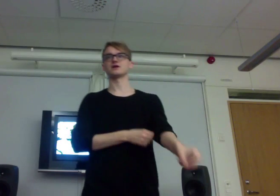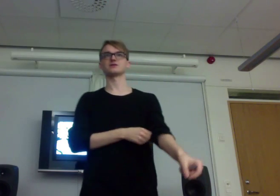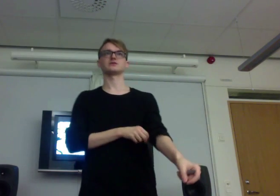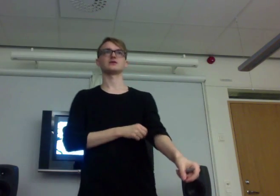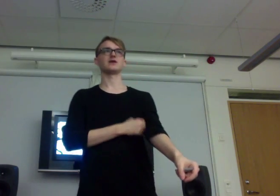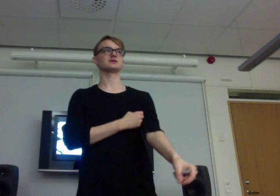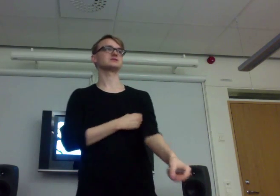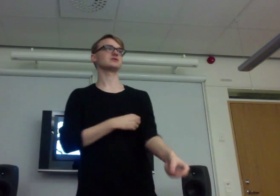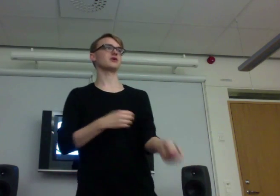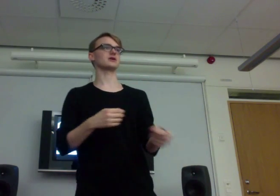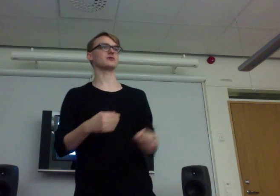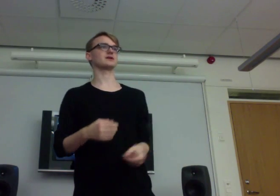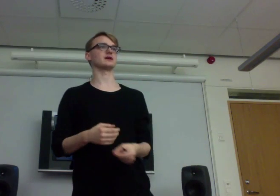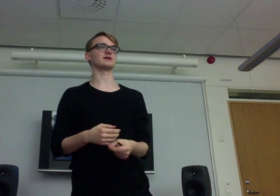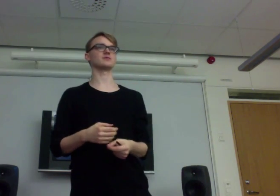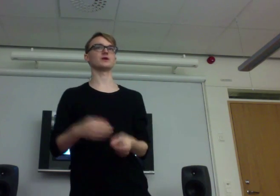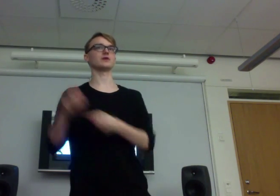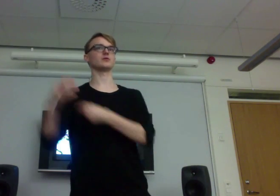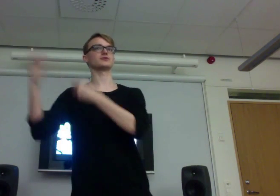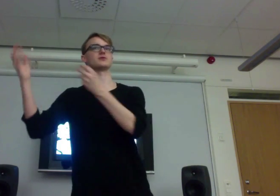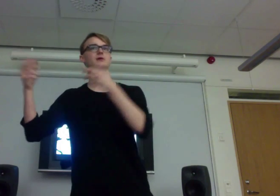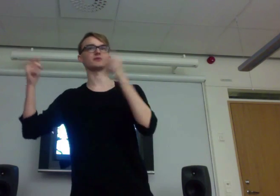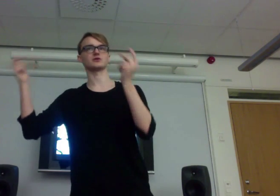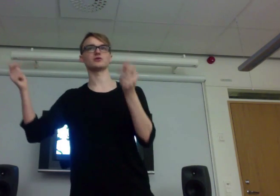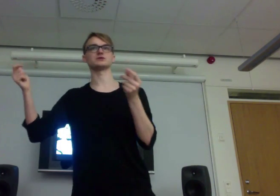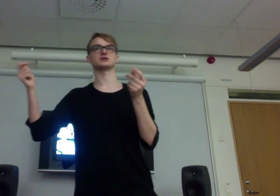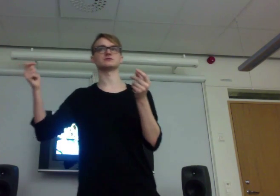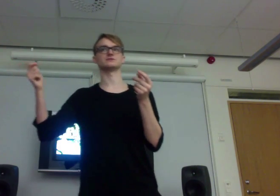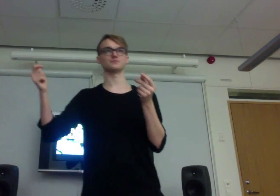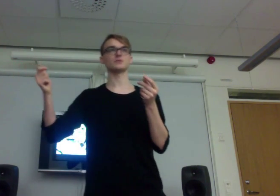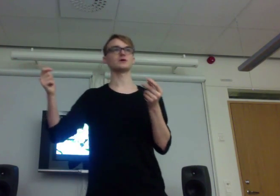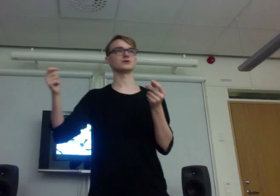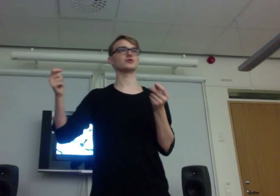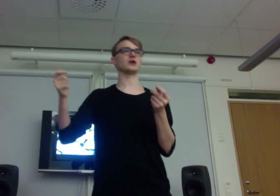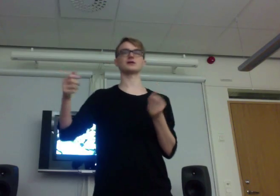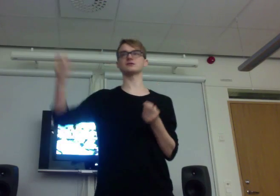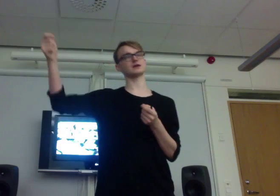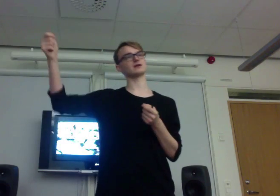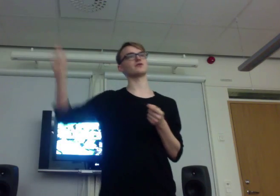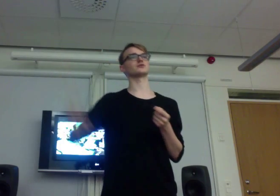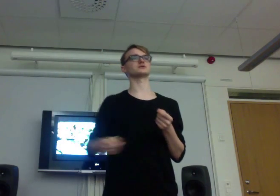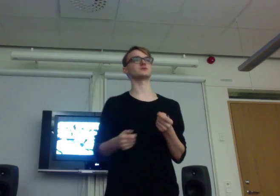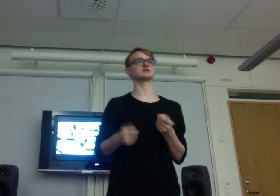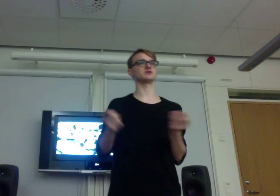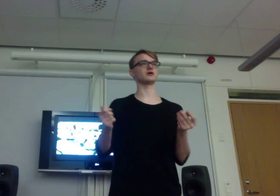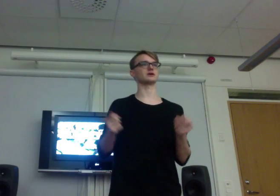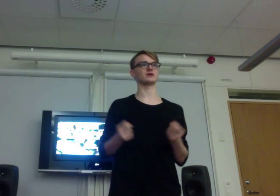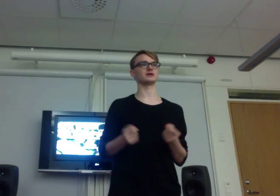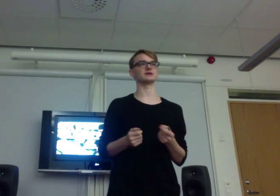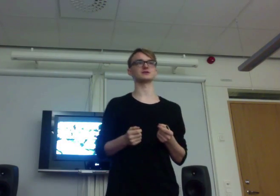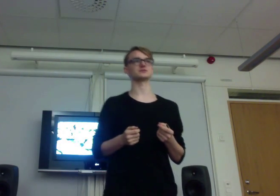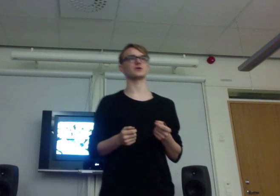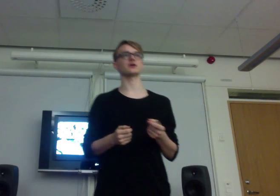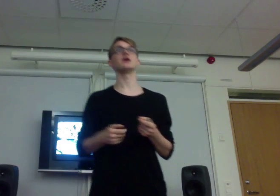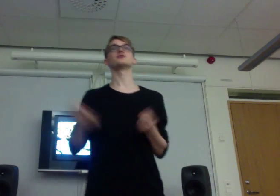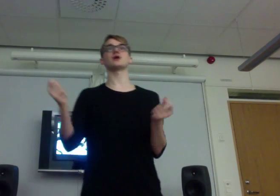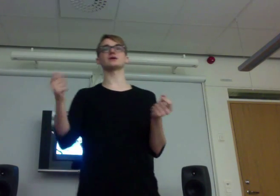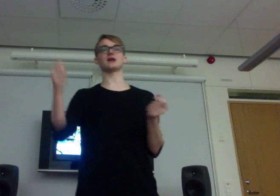Oh, it's dark and raining when I want to go out on a cool mission. Good luck. Taking photos when it's dark and raining doesn't work. Try, like,